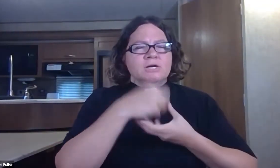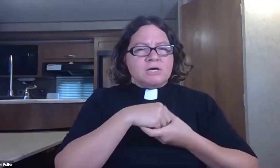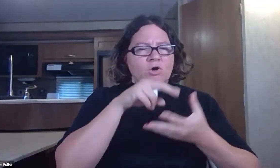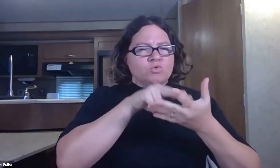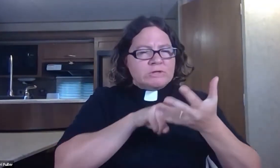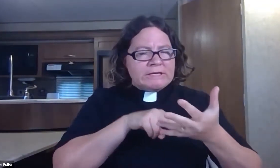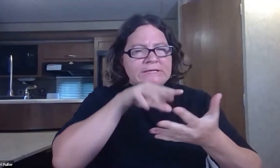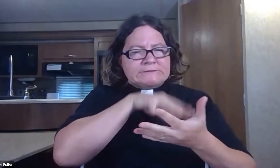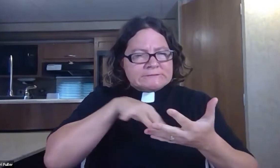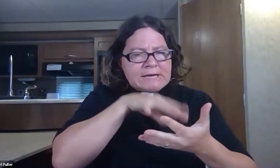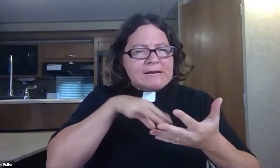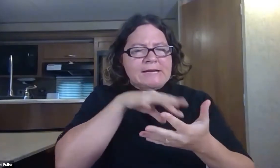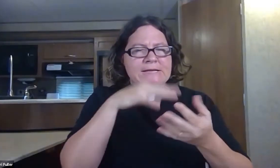and meditate on God's word.